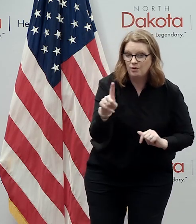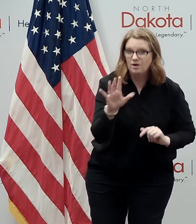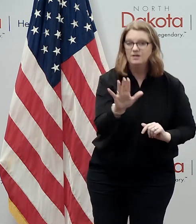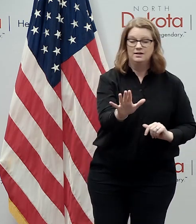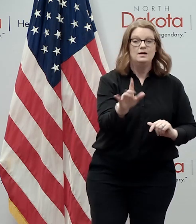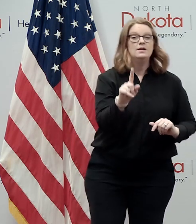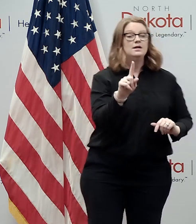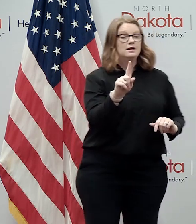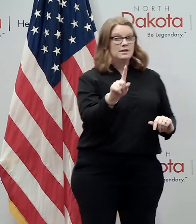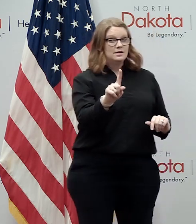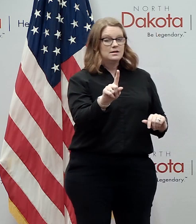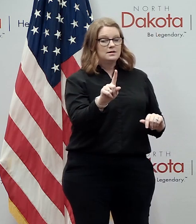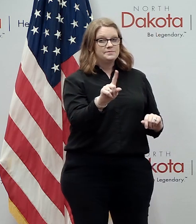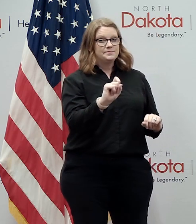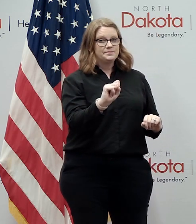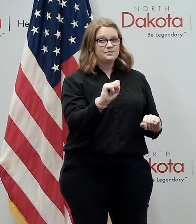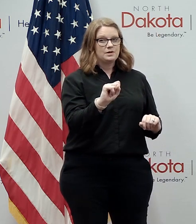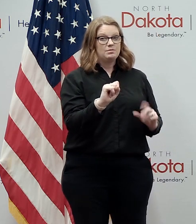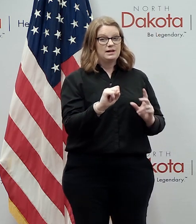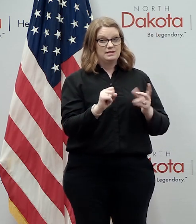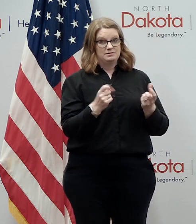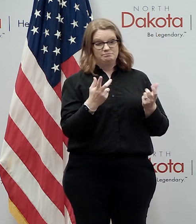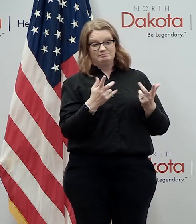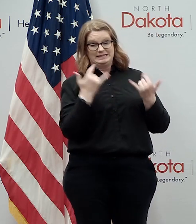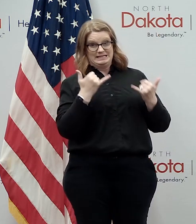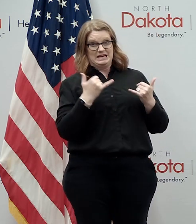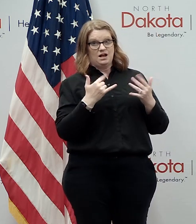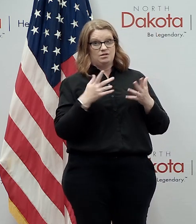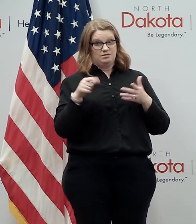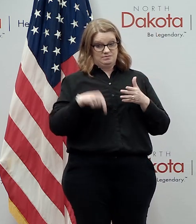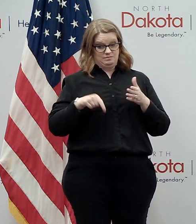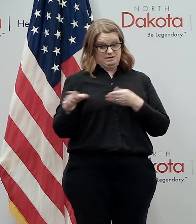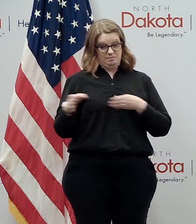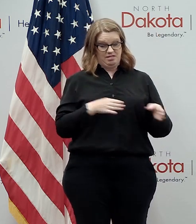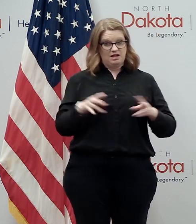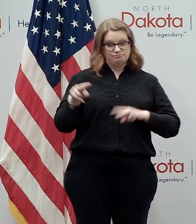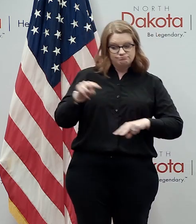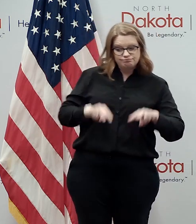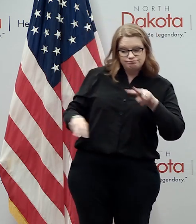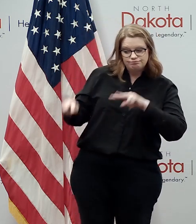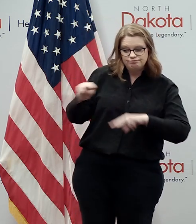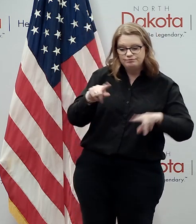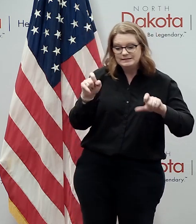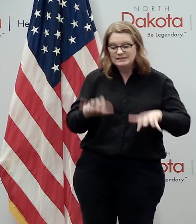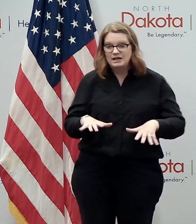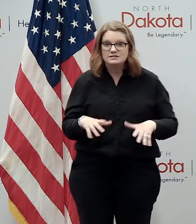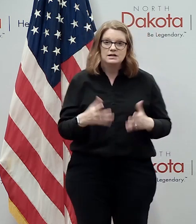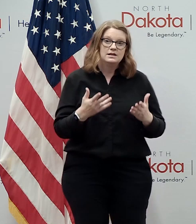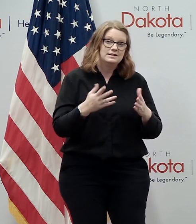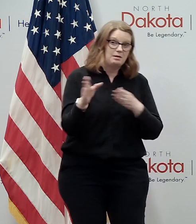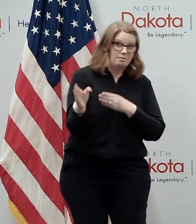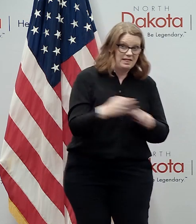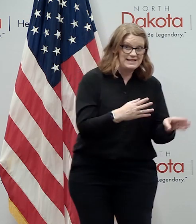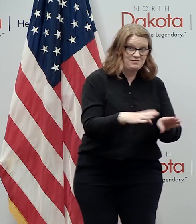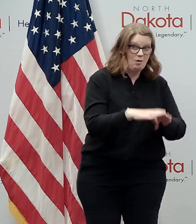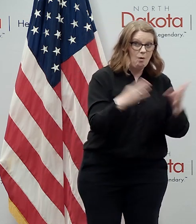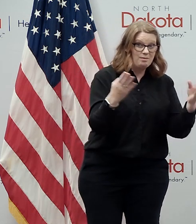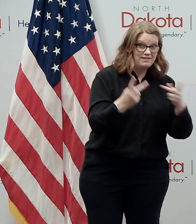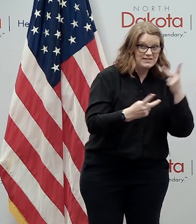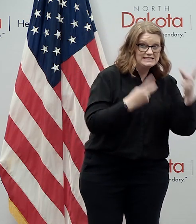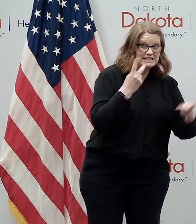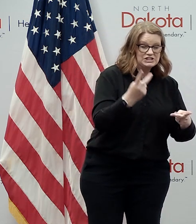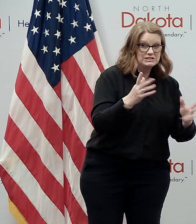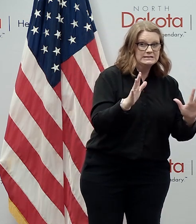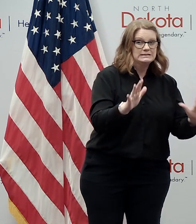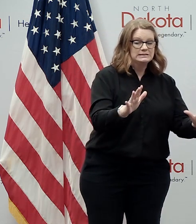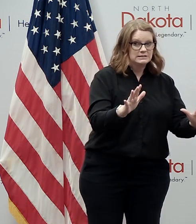am with the amount of surveillance testing we have planned the capacity we have the plans for reopening visitation i'm hoping that we can just